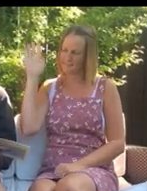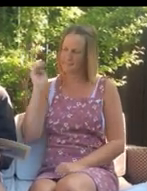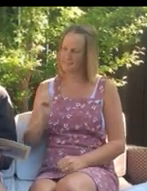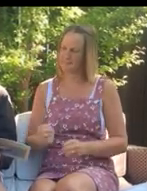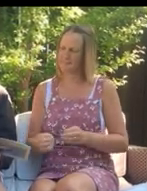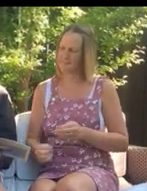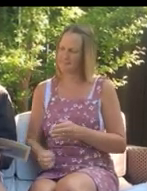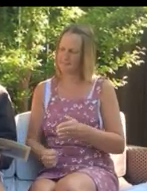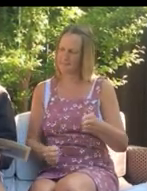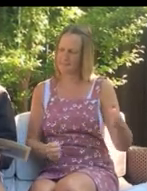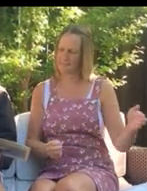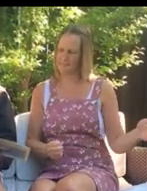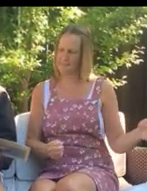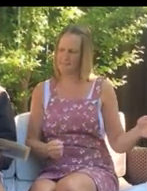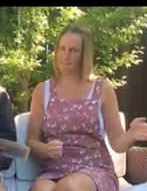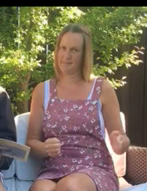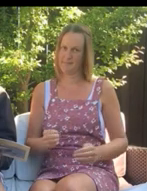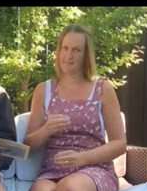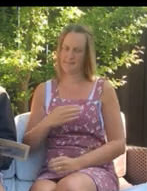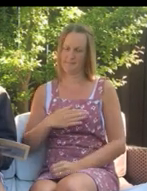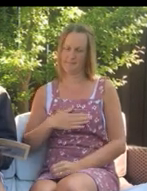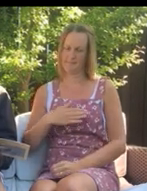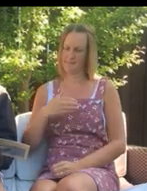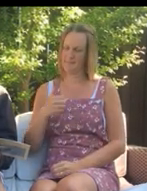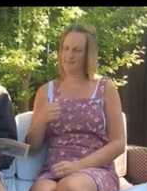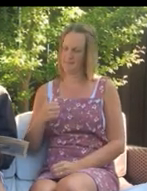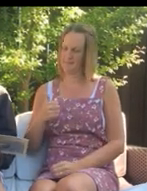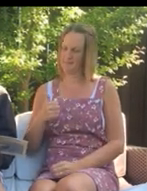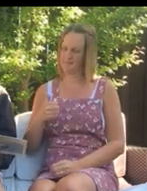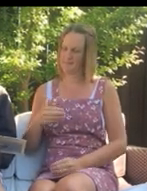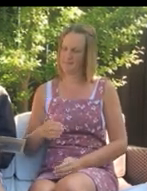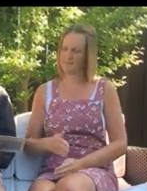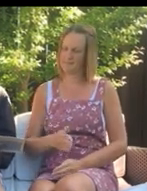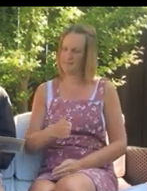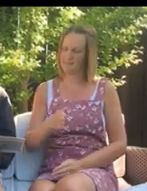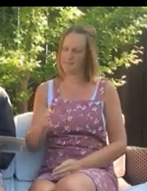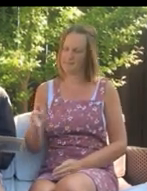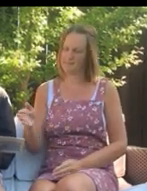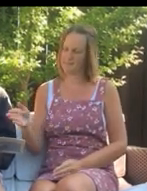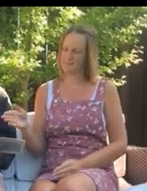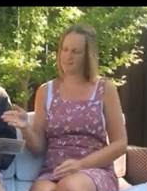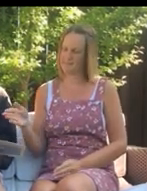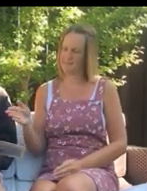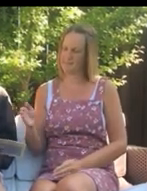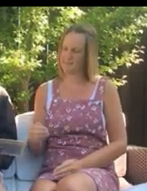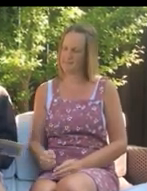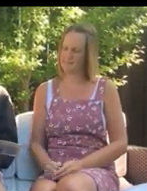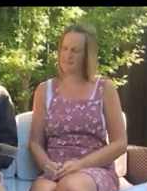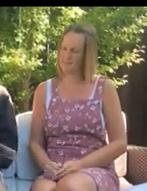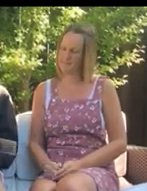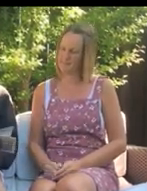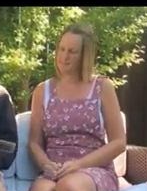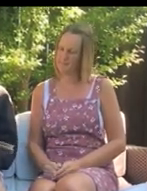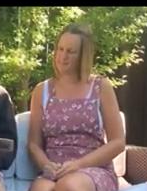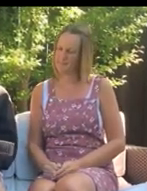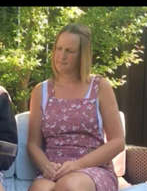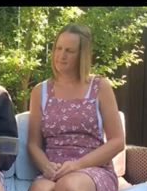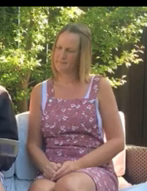light. I'll take the left, tilly-feely bald. And you two, tiptoe down the right.